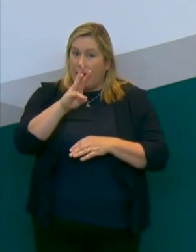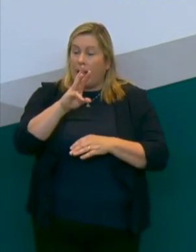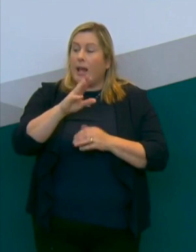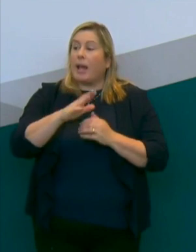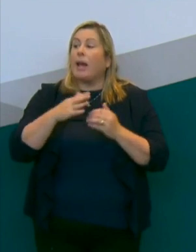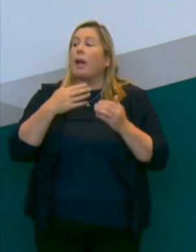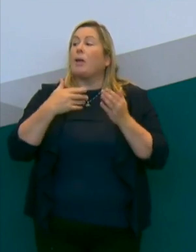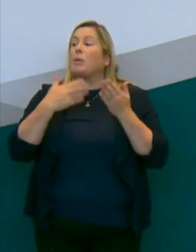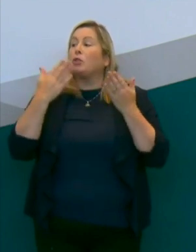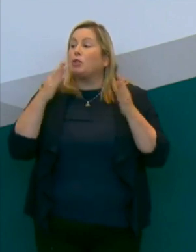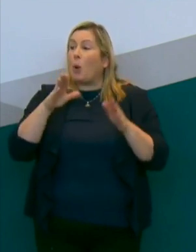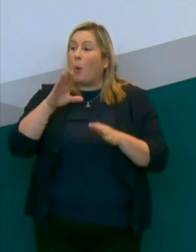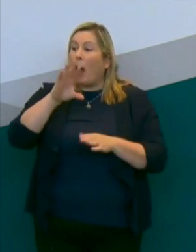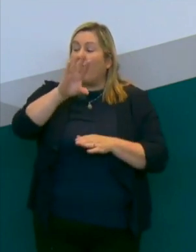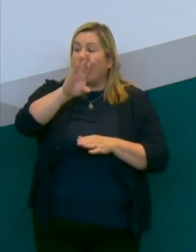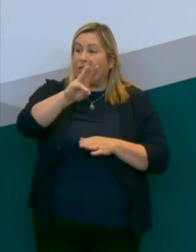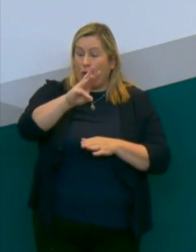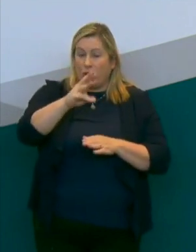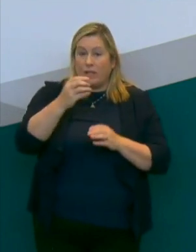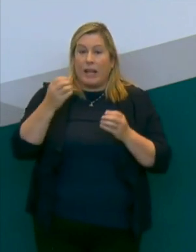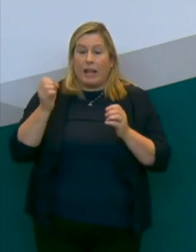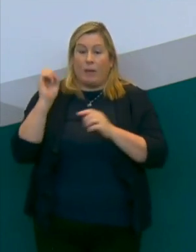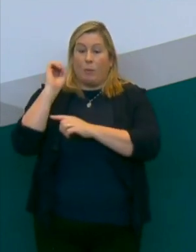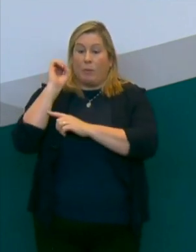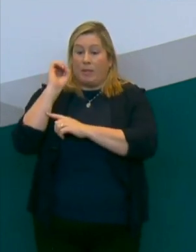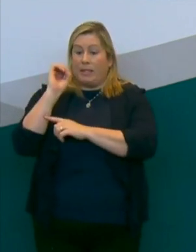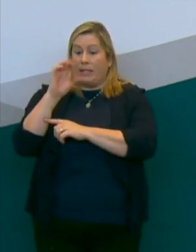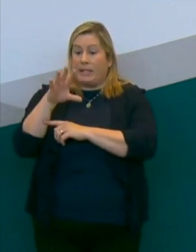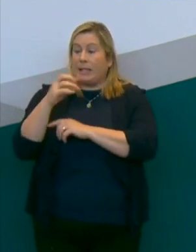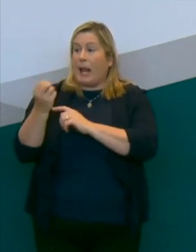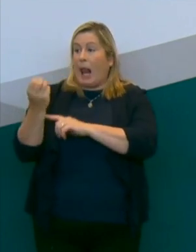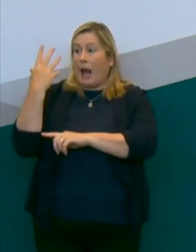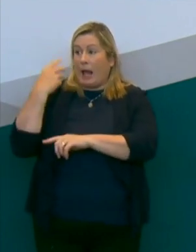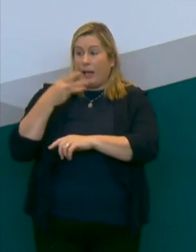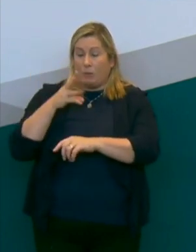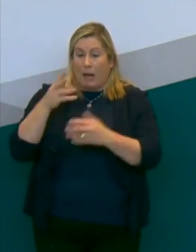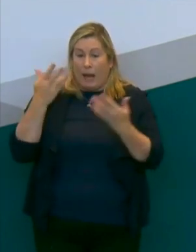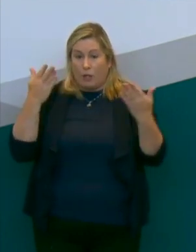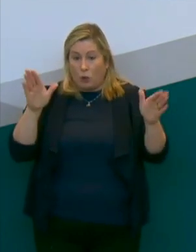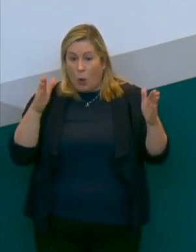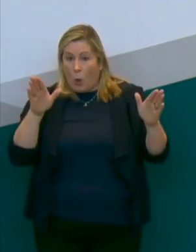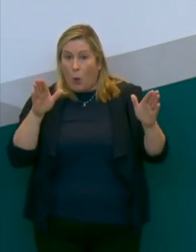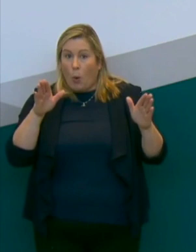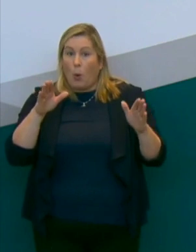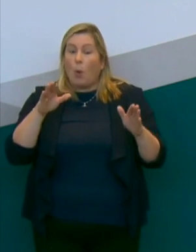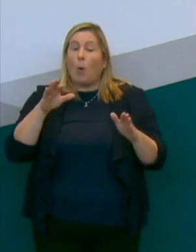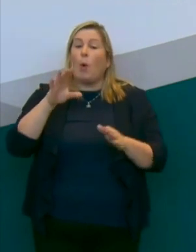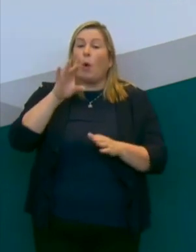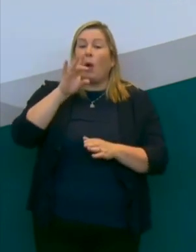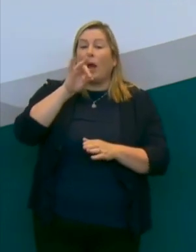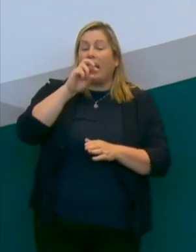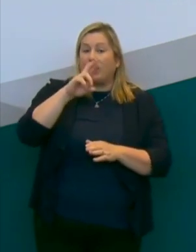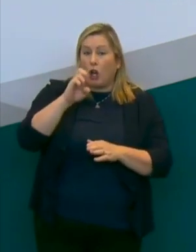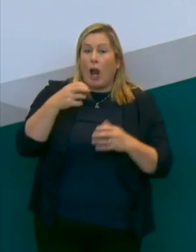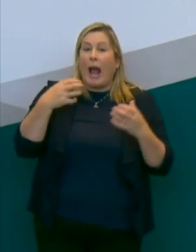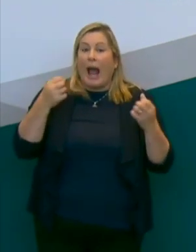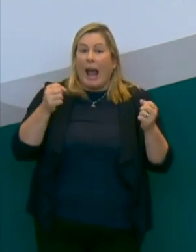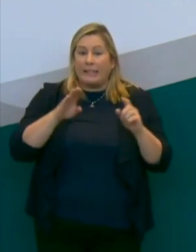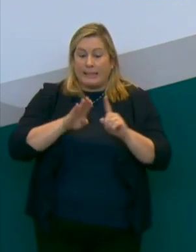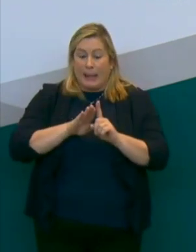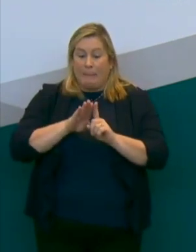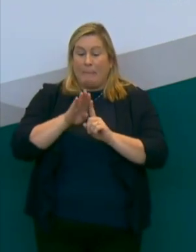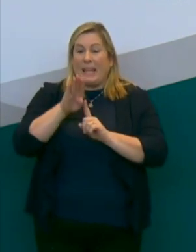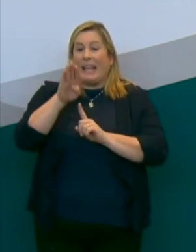what we'll show on Thursday is a slide which demonstrates that Kildare had a dual peak, so initially it